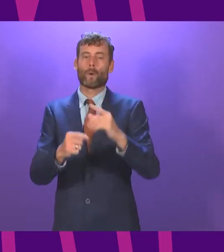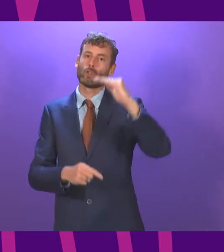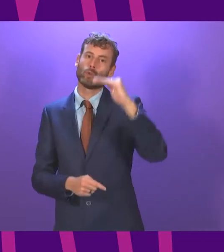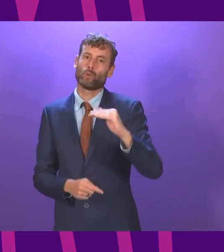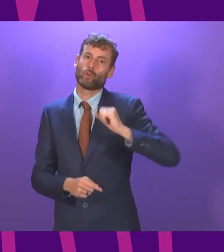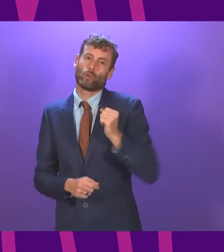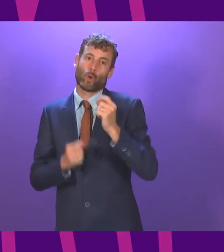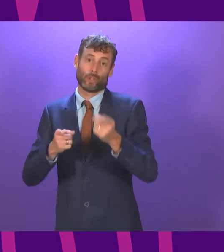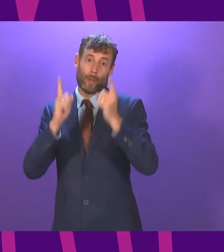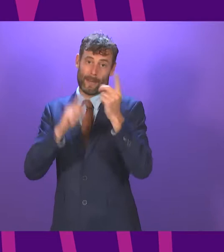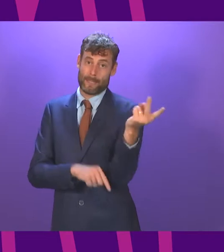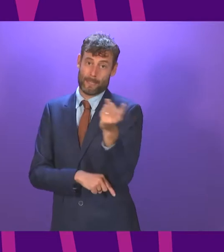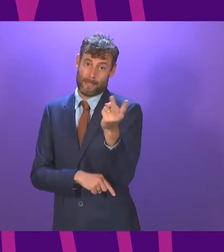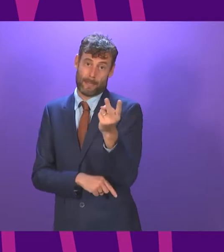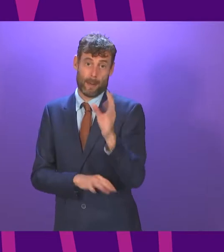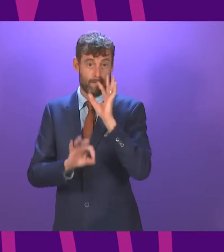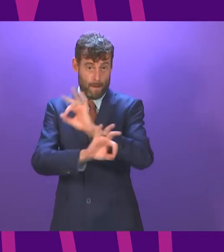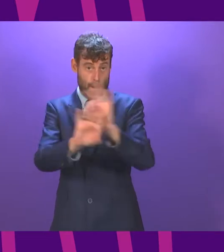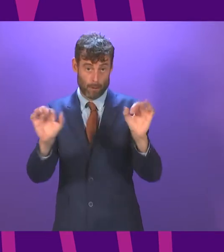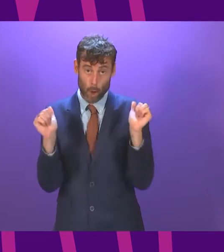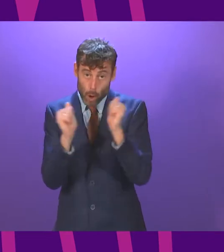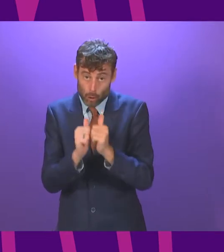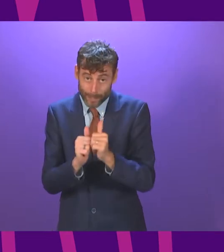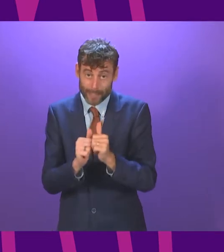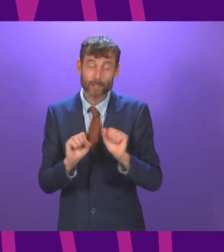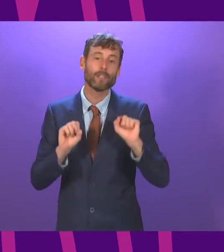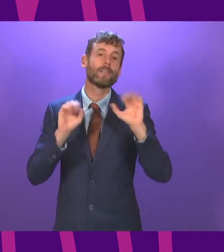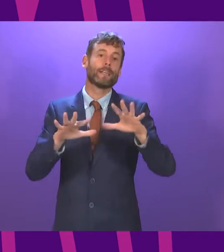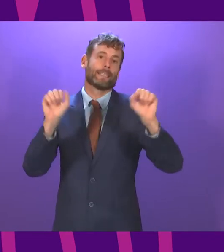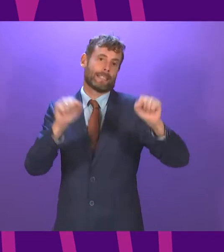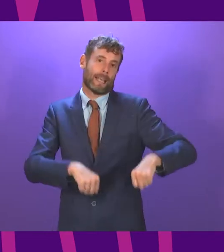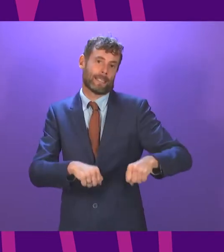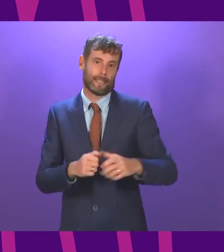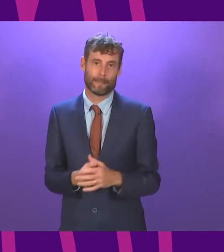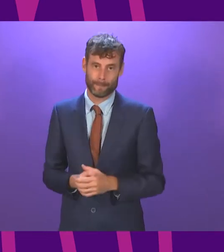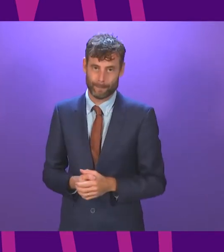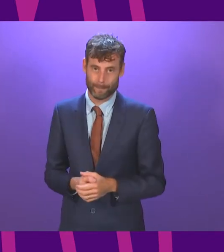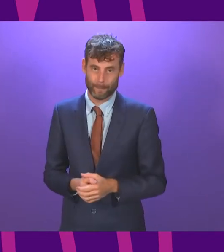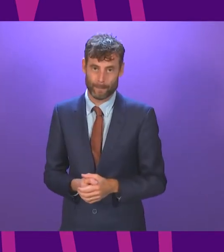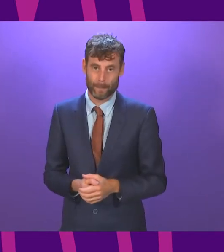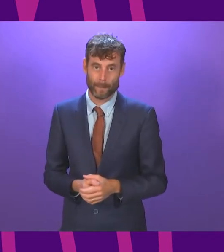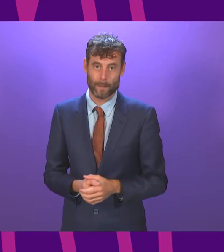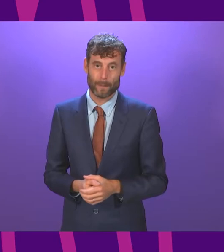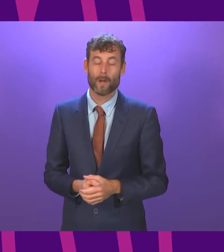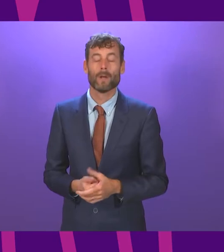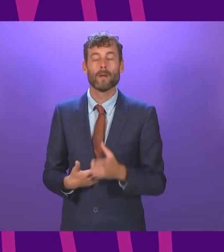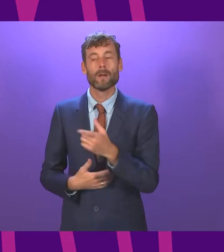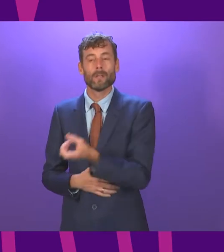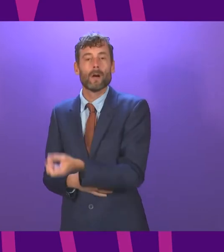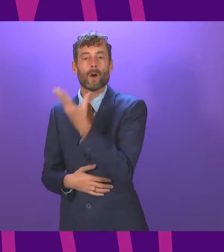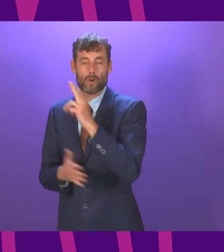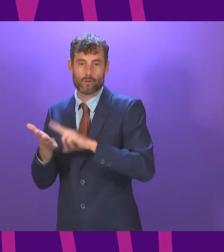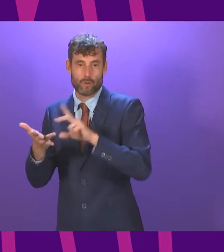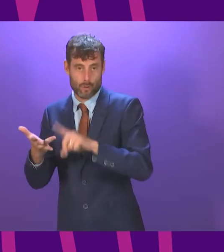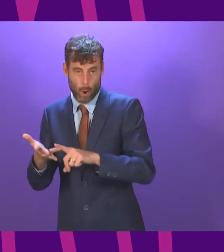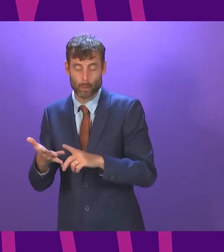ministers, be agreed. Are we all agreed? Yes. The Parliament is not agreed, therefore we will